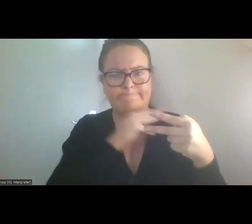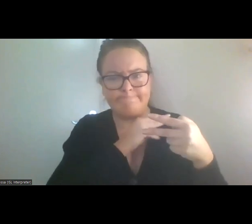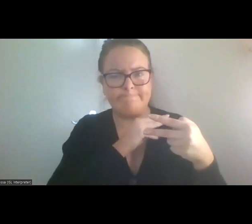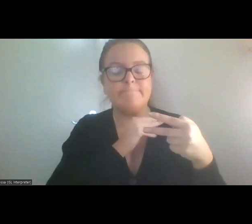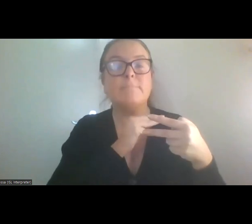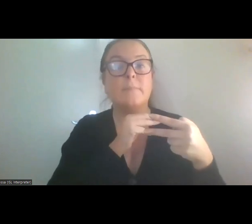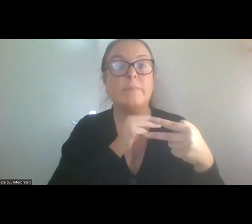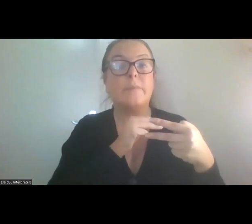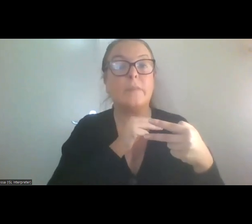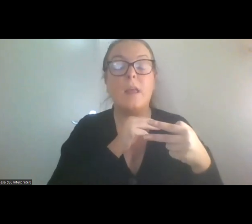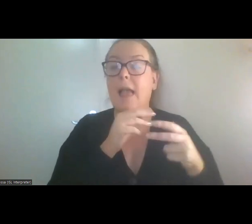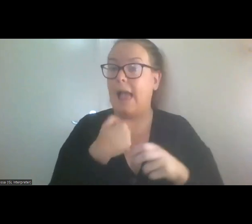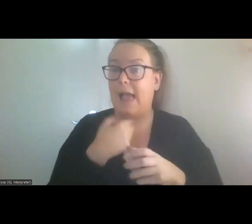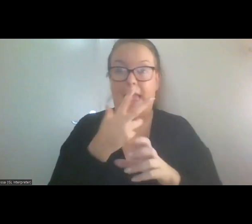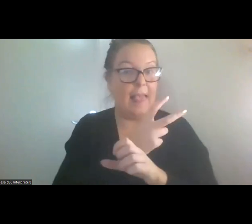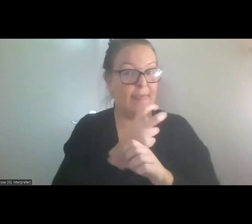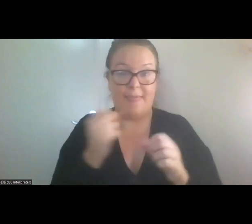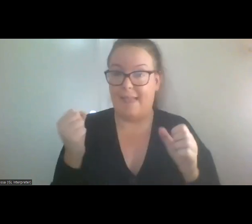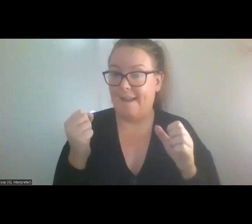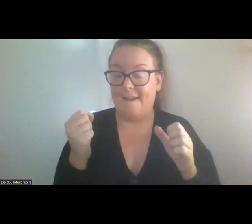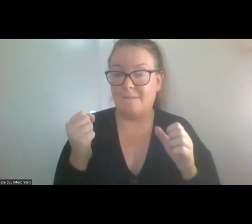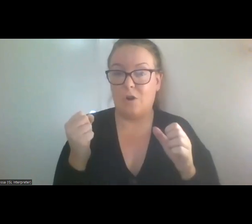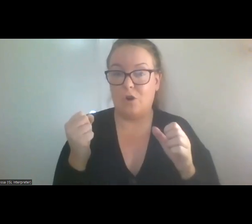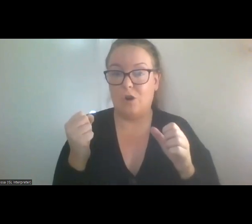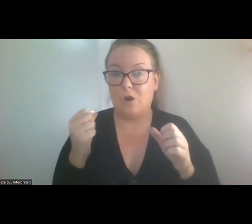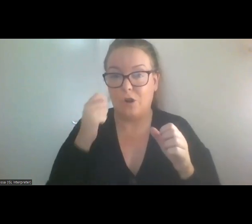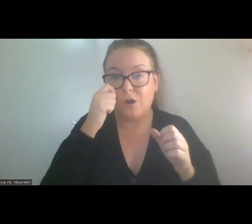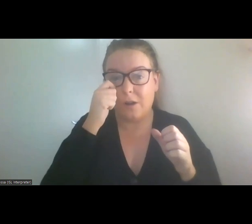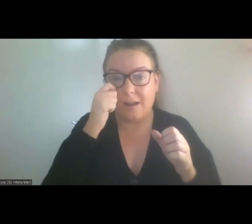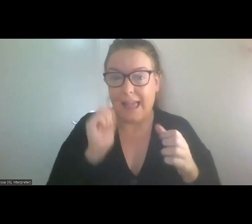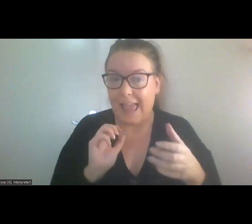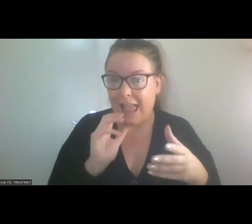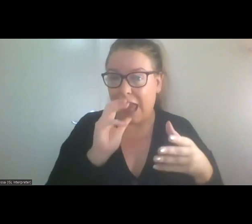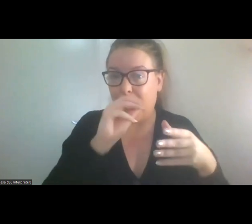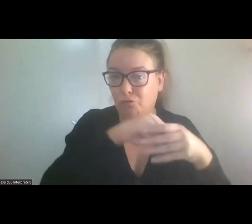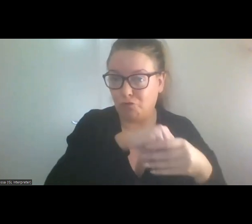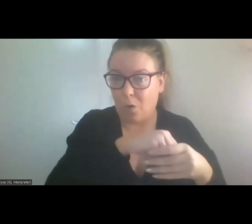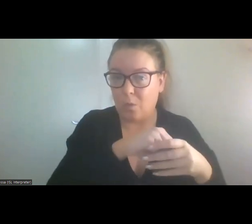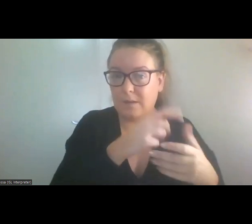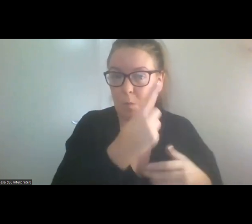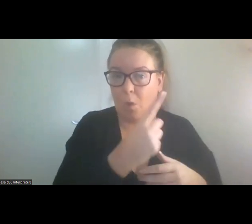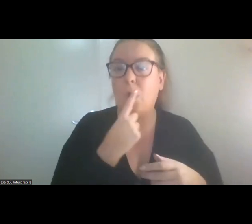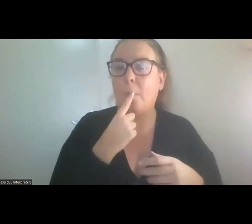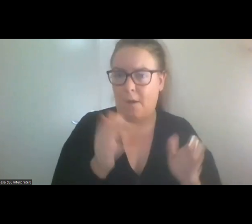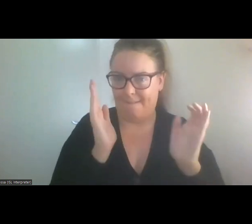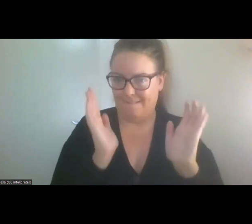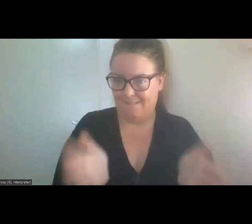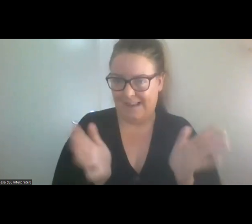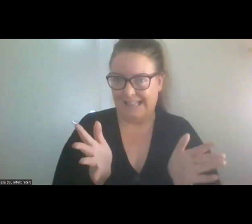I never enrolled in one, I have guest lectured at